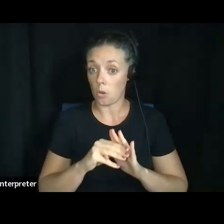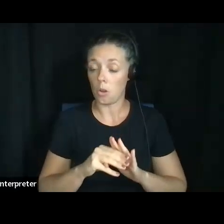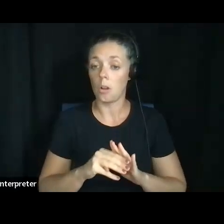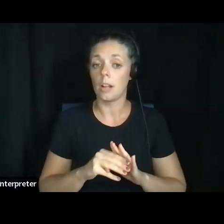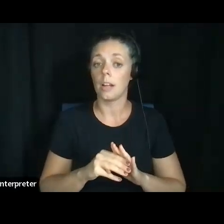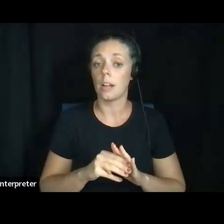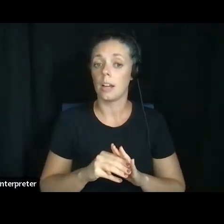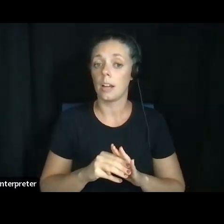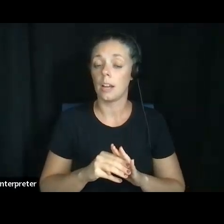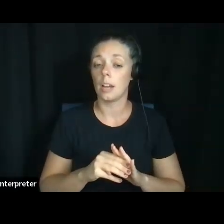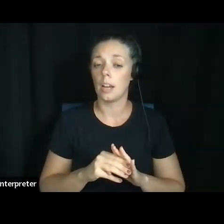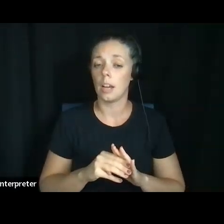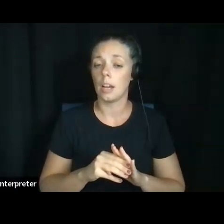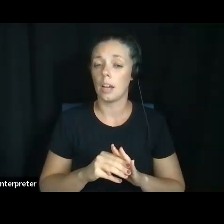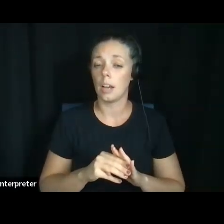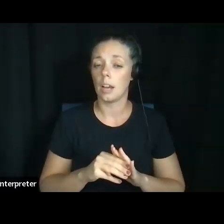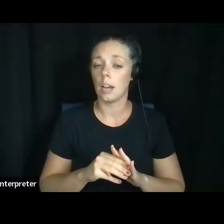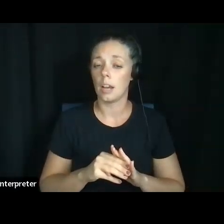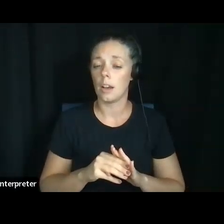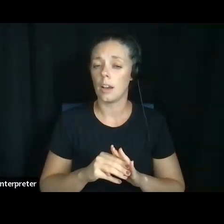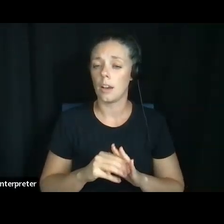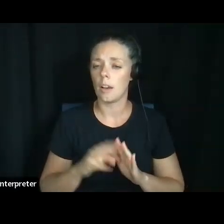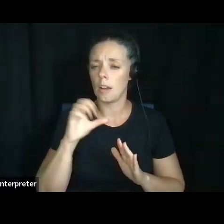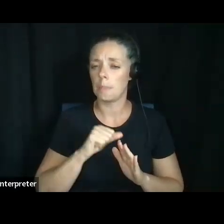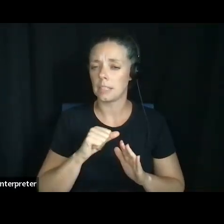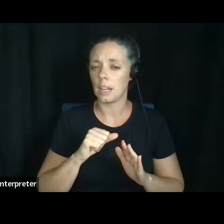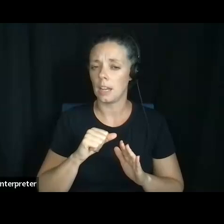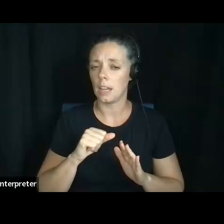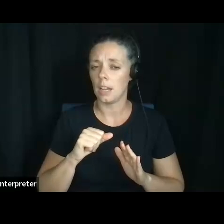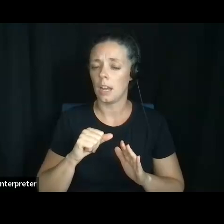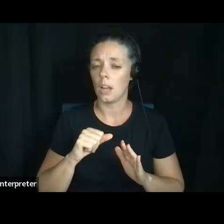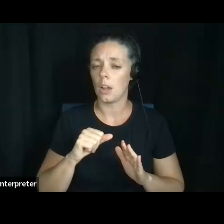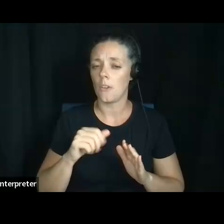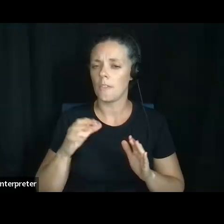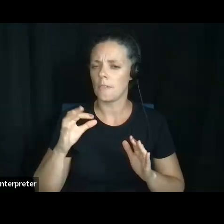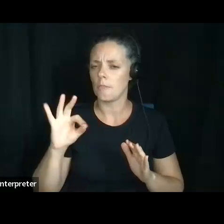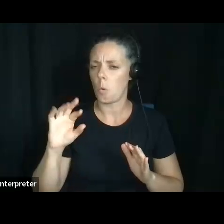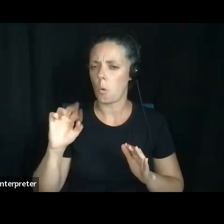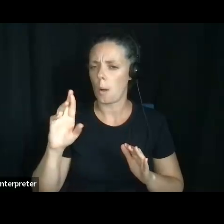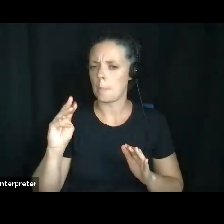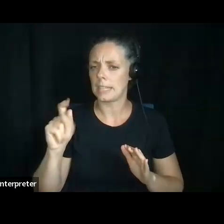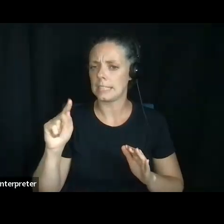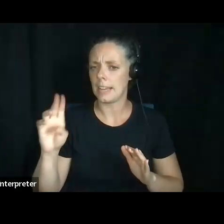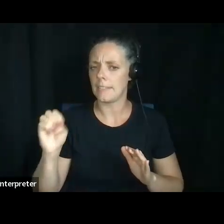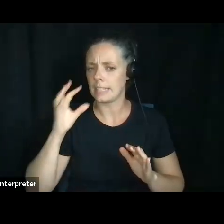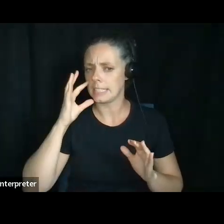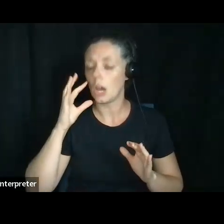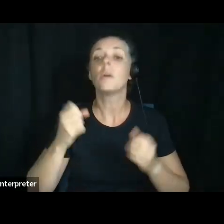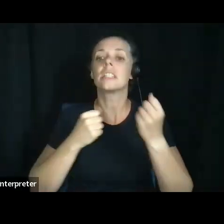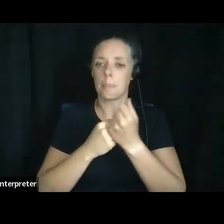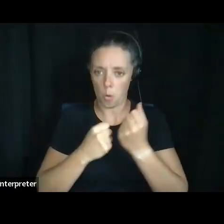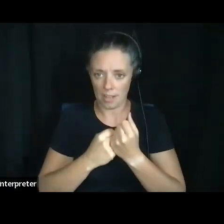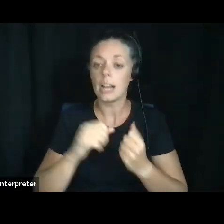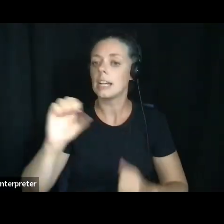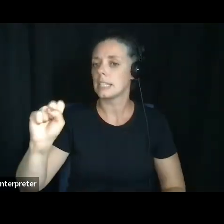-making. And we in the disability world are hearing a lot about supported decision-making,